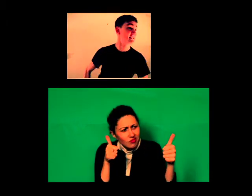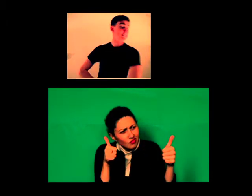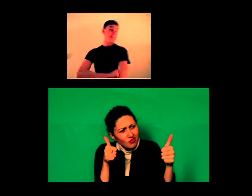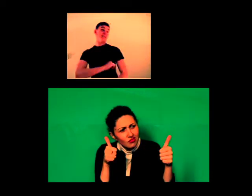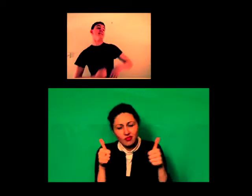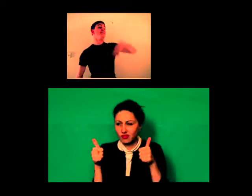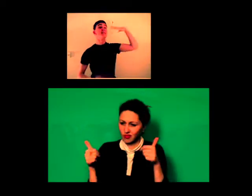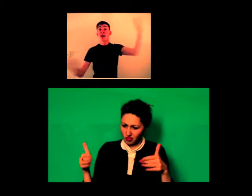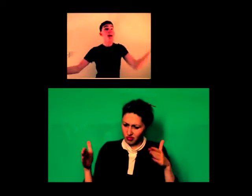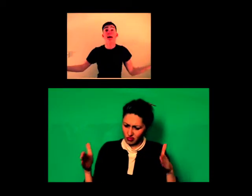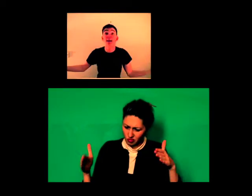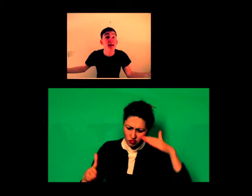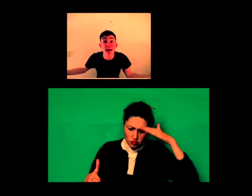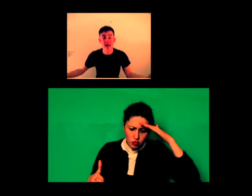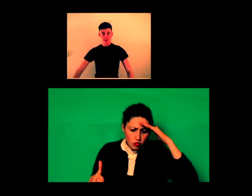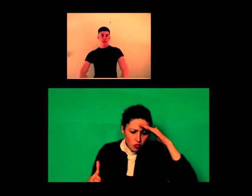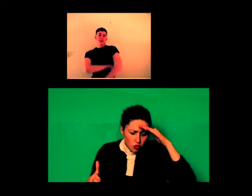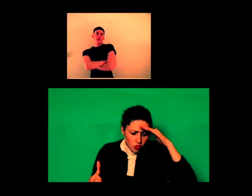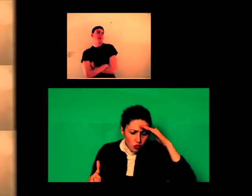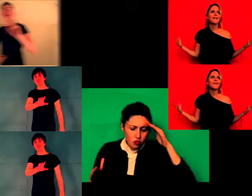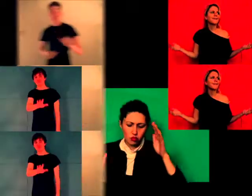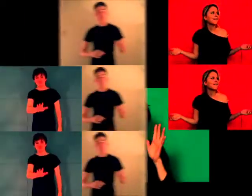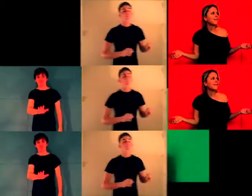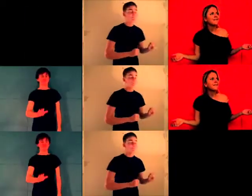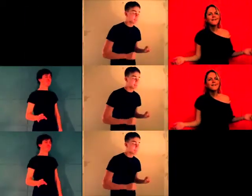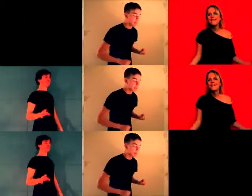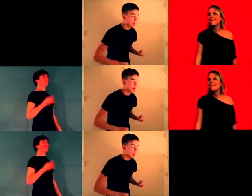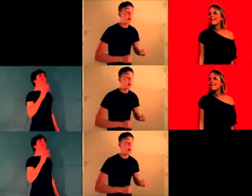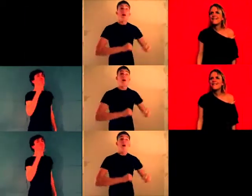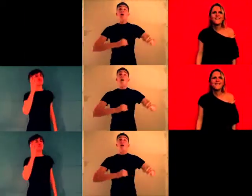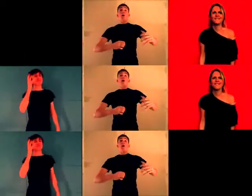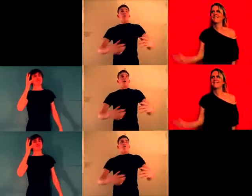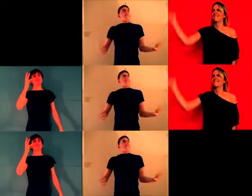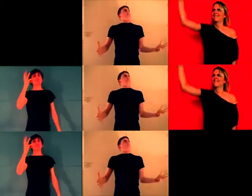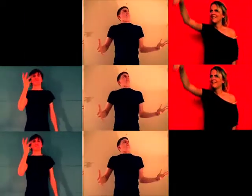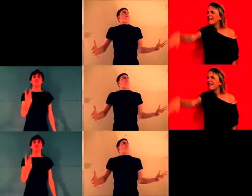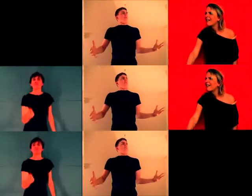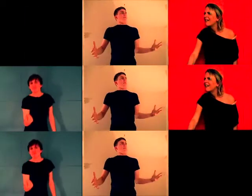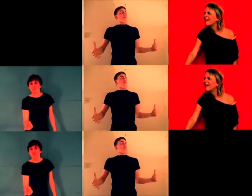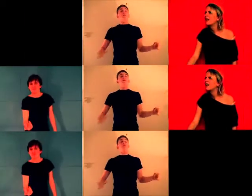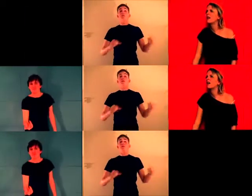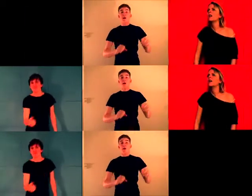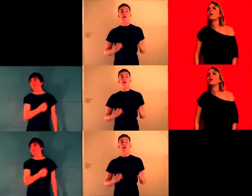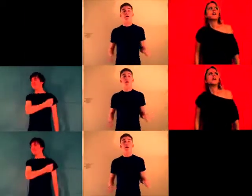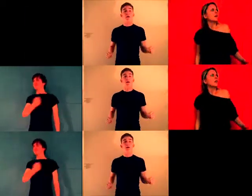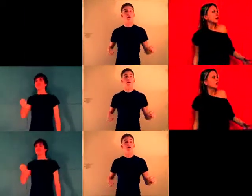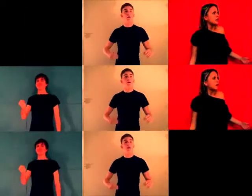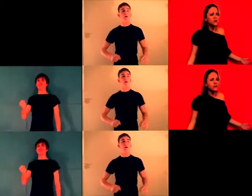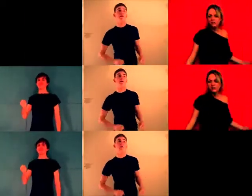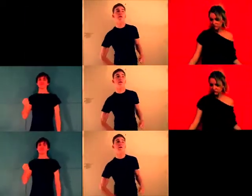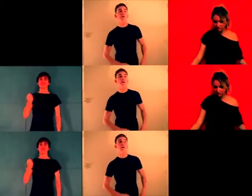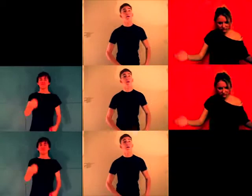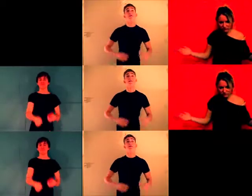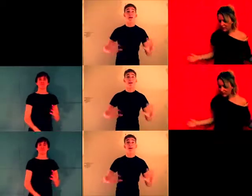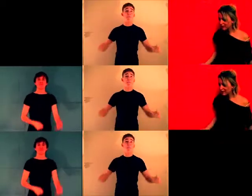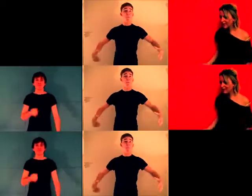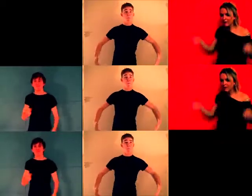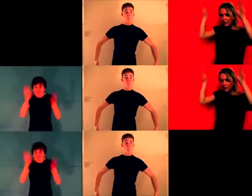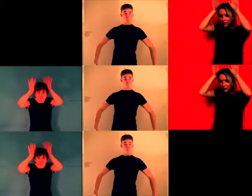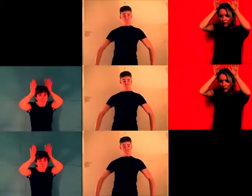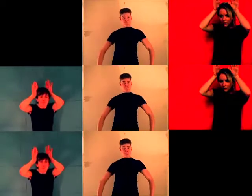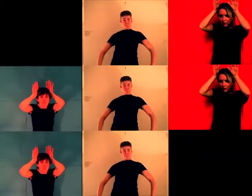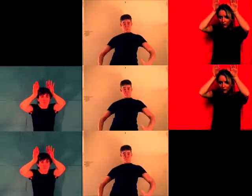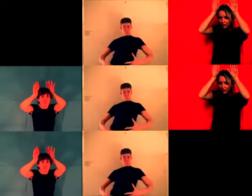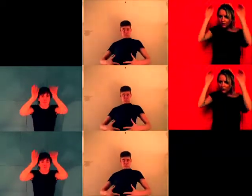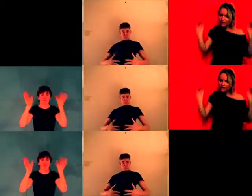next mile. Beyond that, we'll have to see. And sometimes you can't just kind of, like, move on. You've got to take a detour. You've got to have a